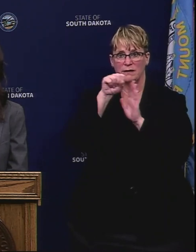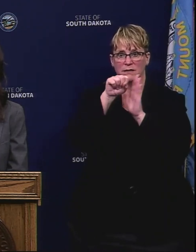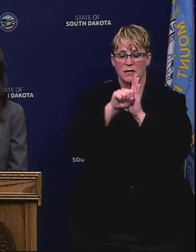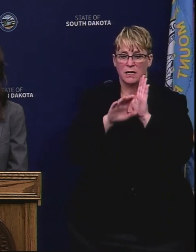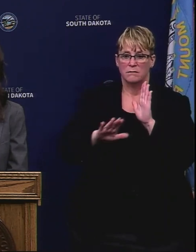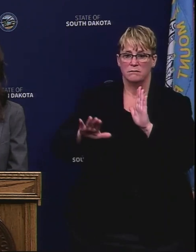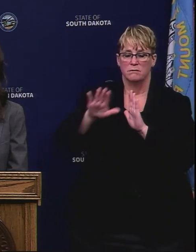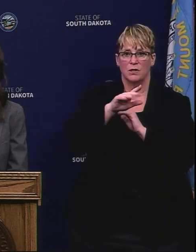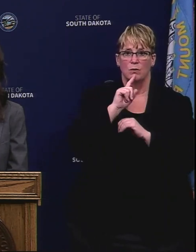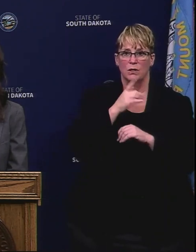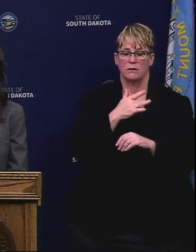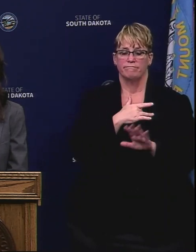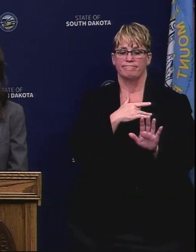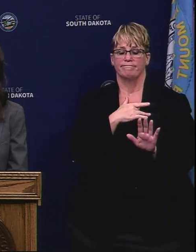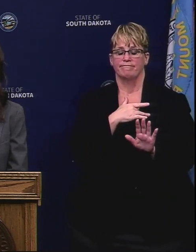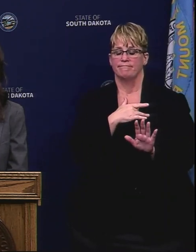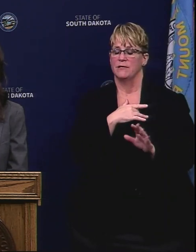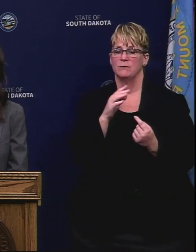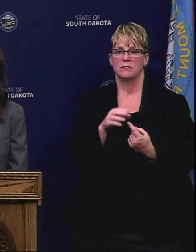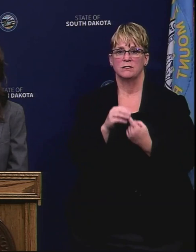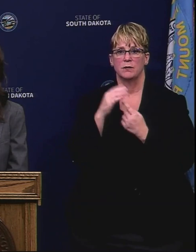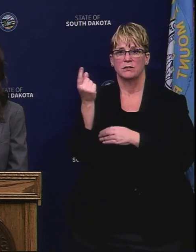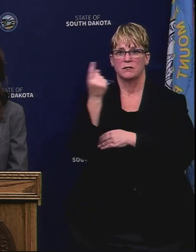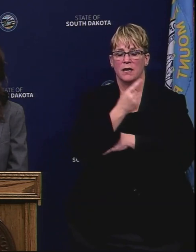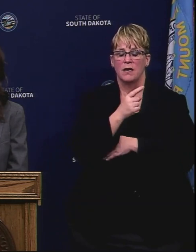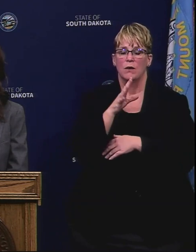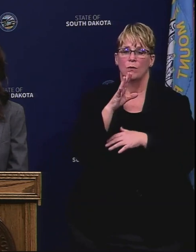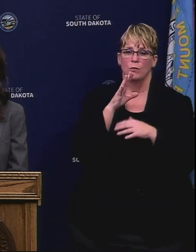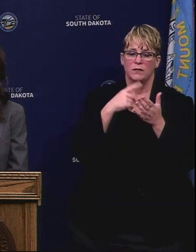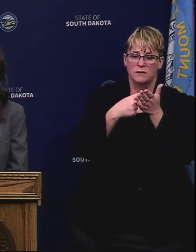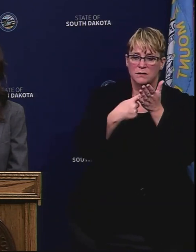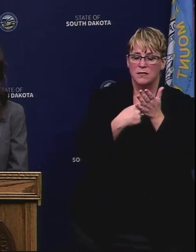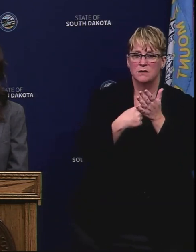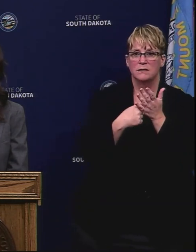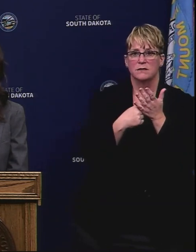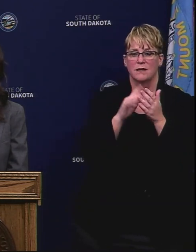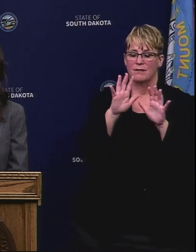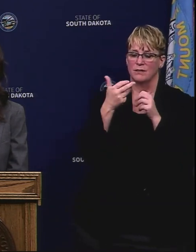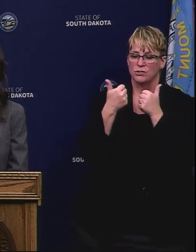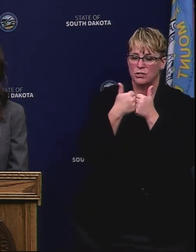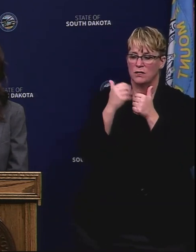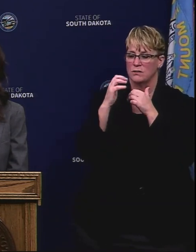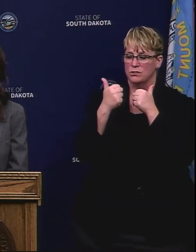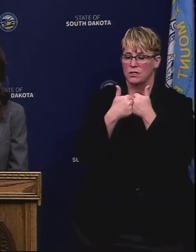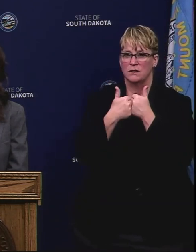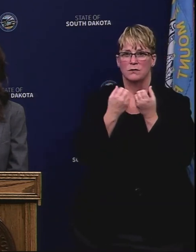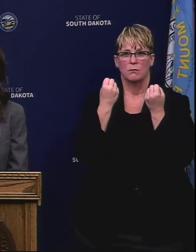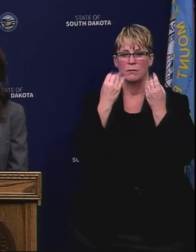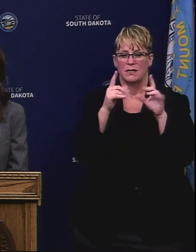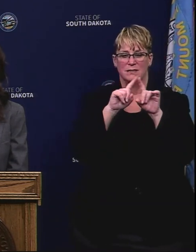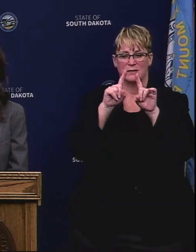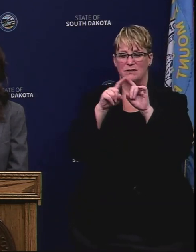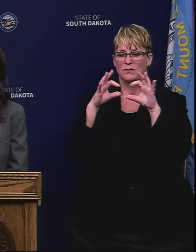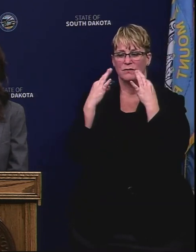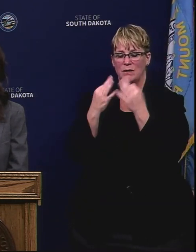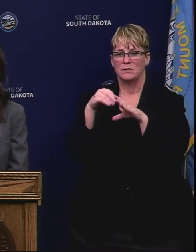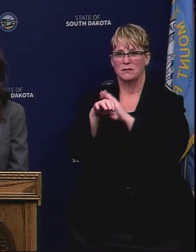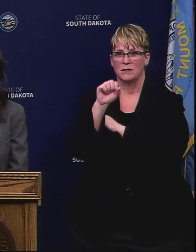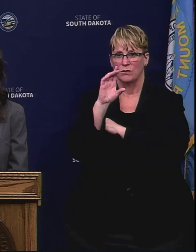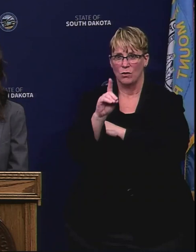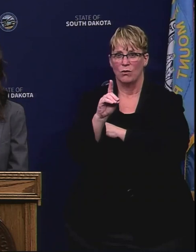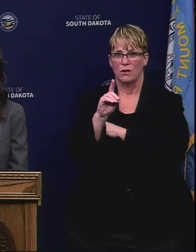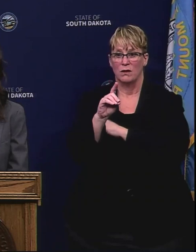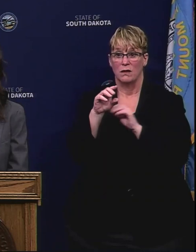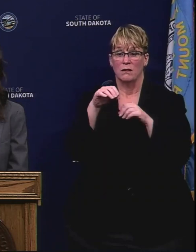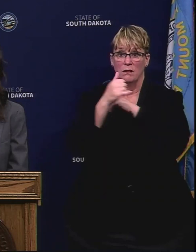for me in a special day where we talked about the incredible challenges that so many of these families in South Dakota